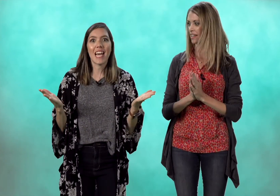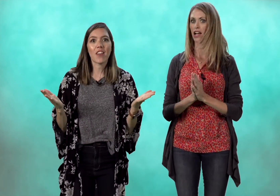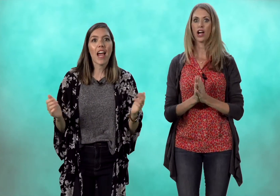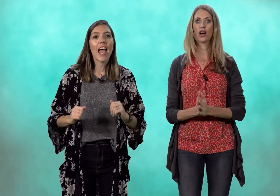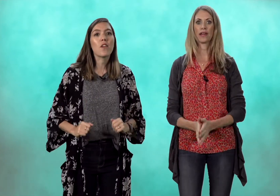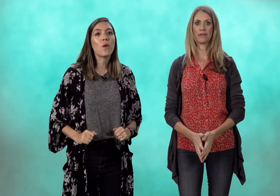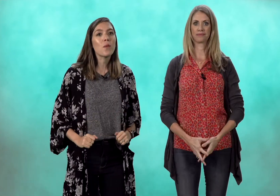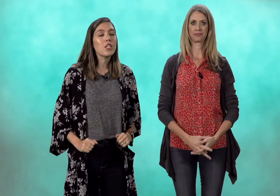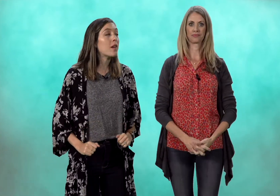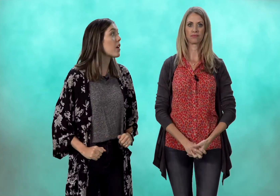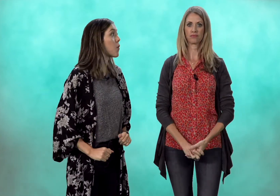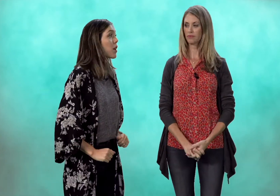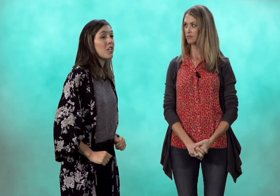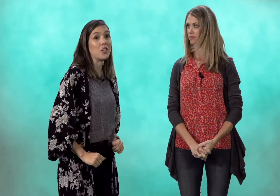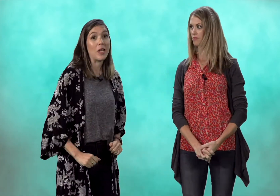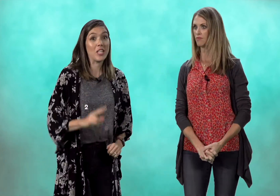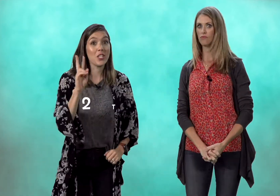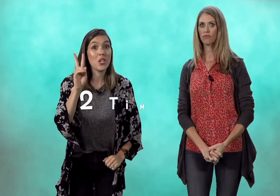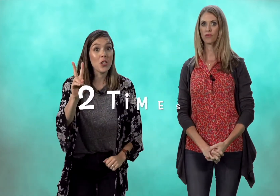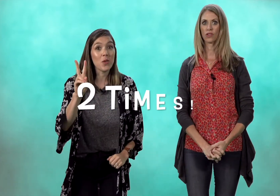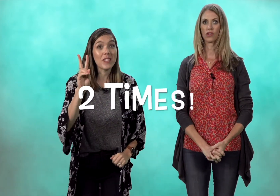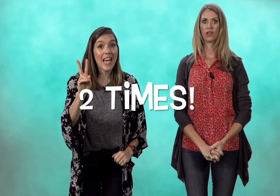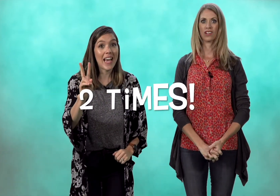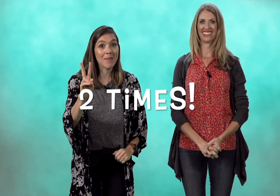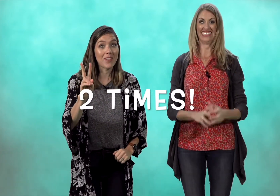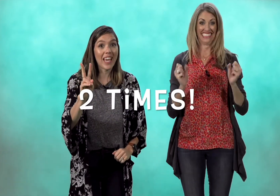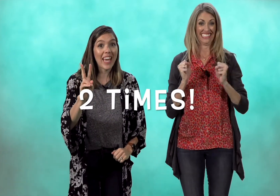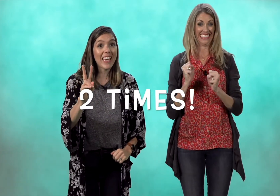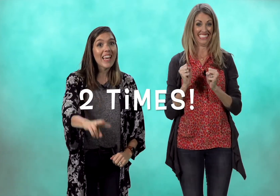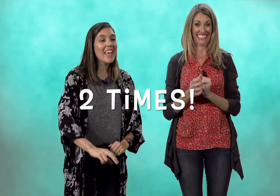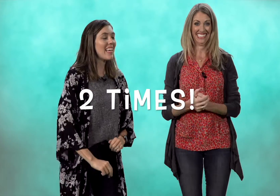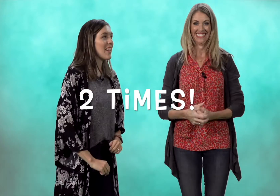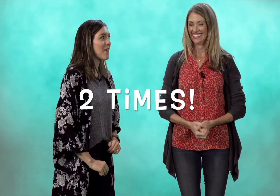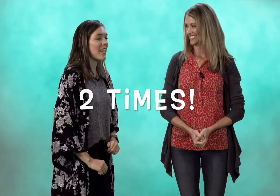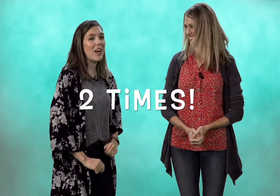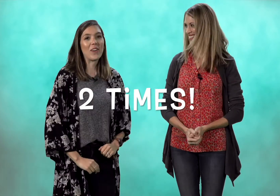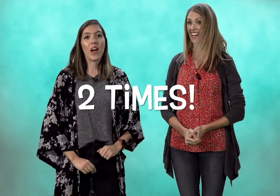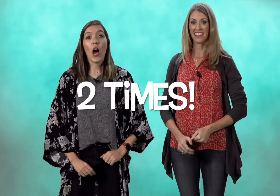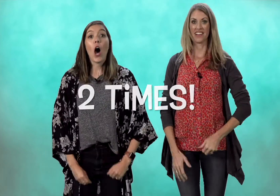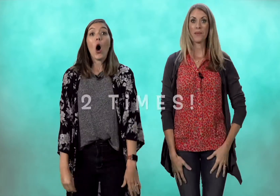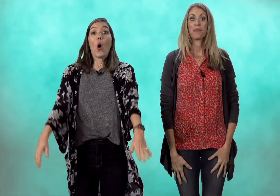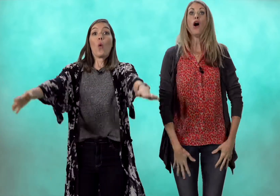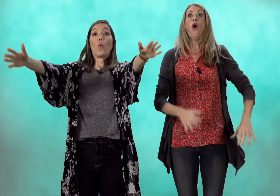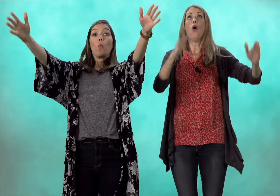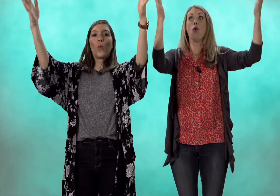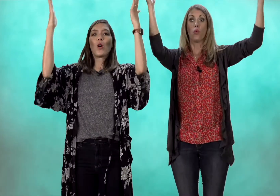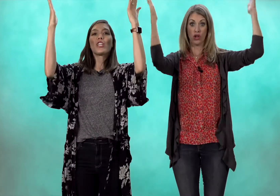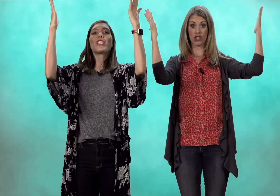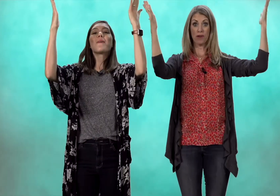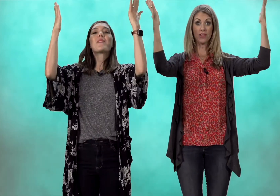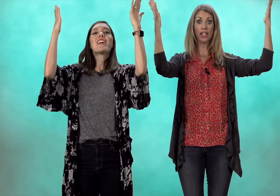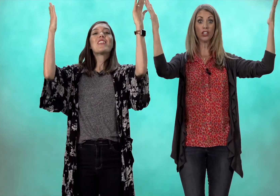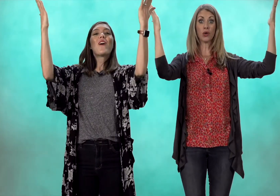and when we do it we're gonna do it two times okay here we go worship the lord